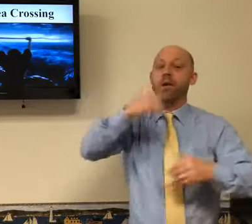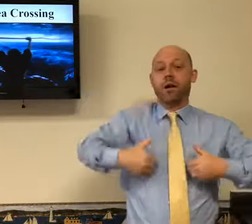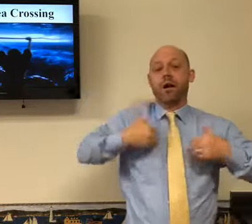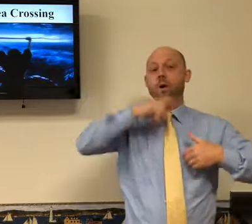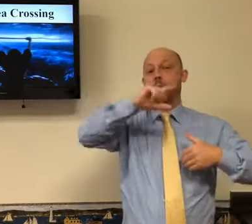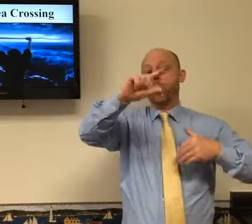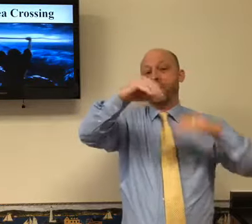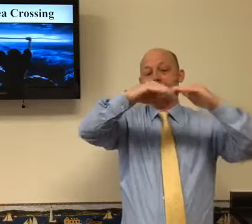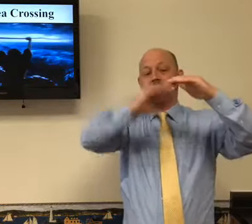blessing.